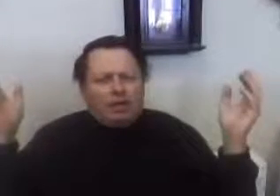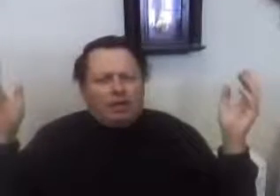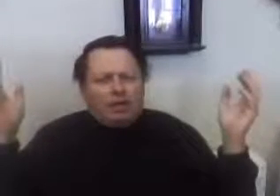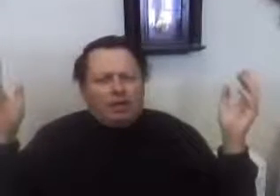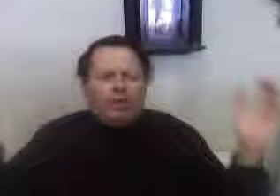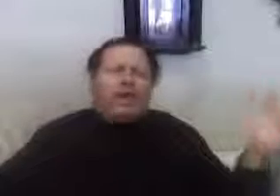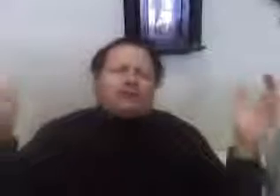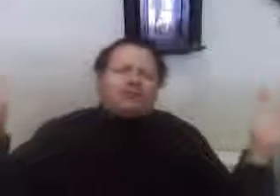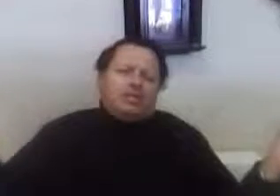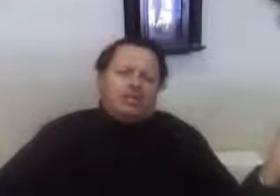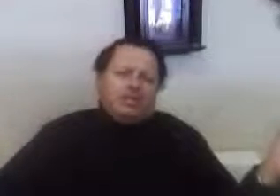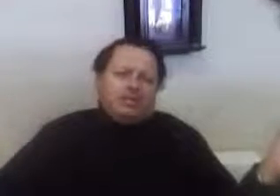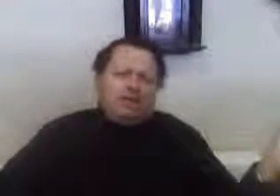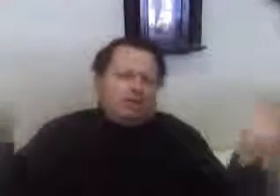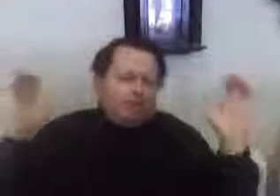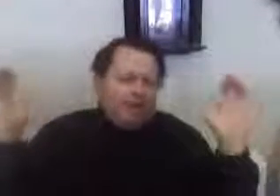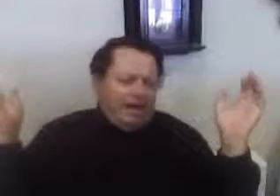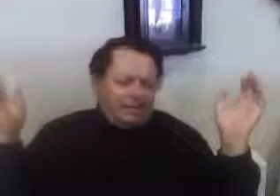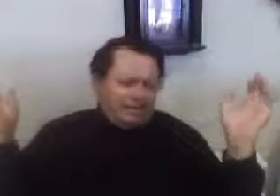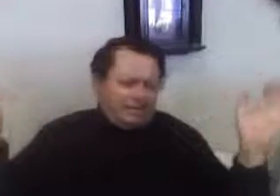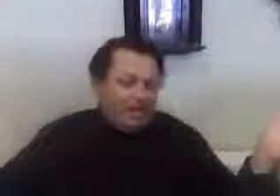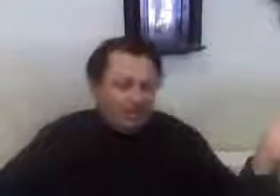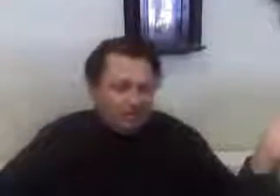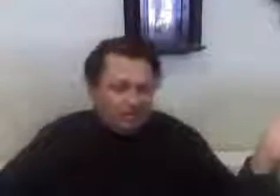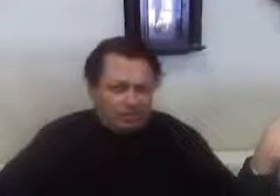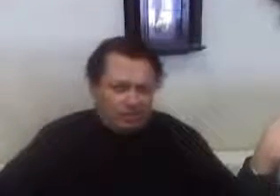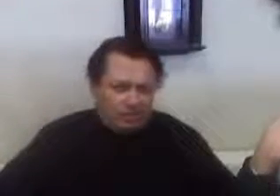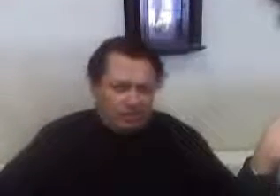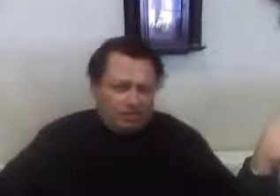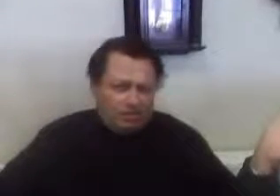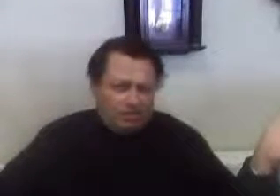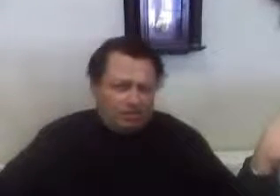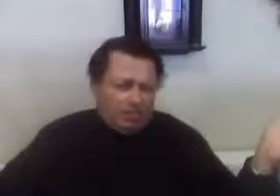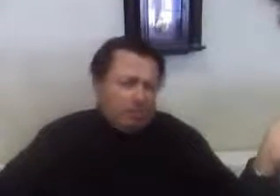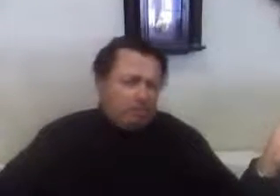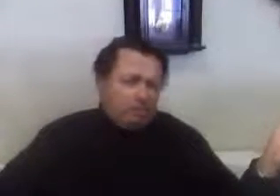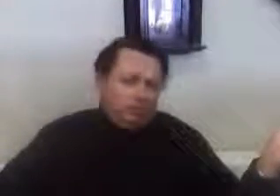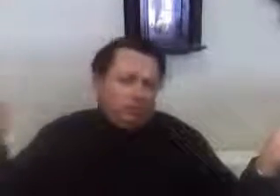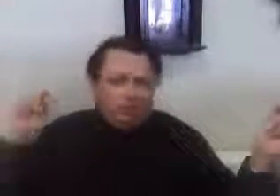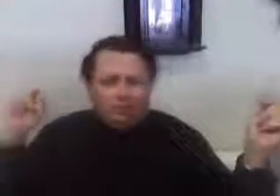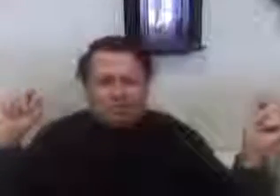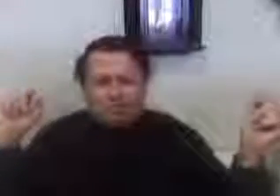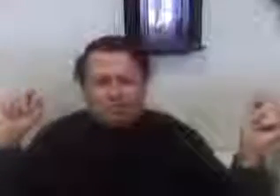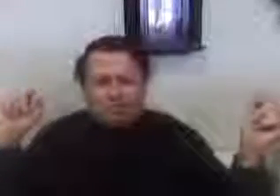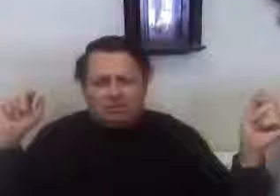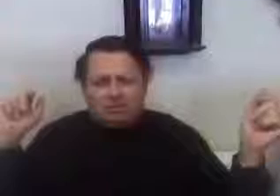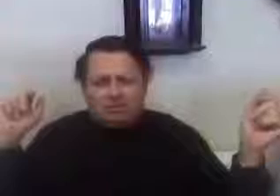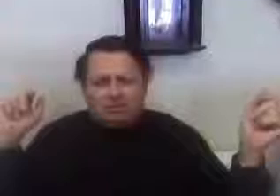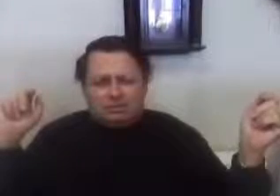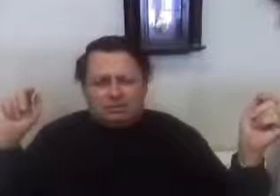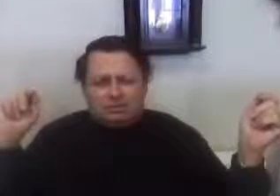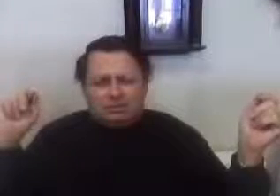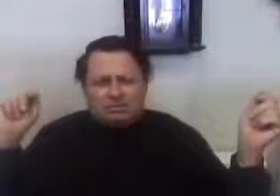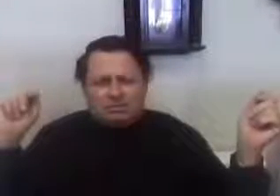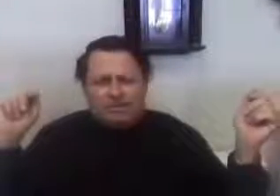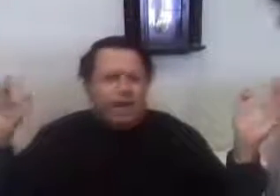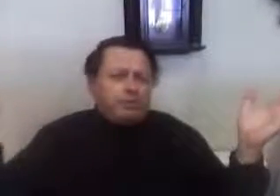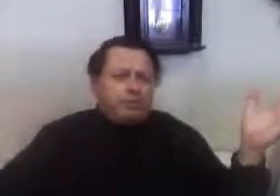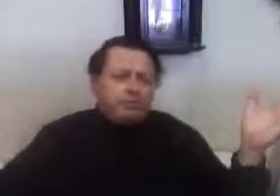We have seen in the past 10 years, maybe a little bit longer, capitalism